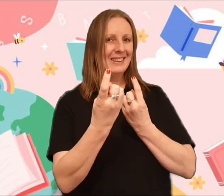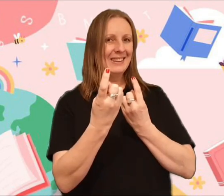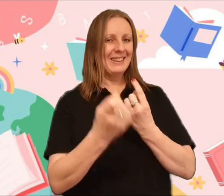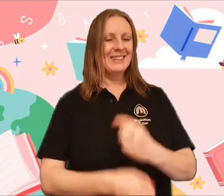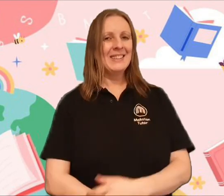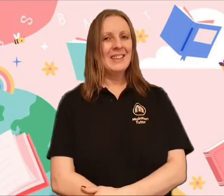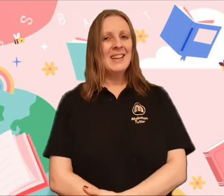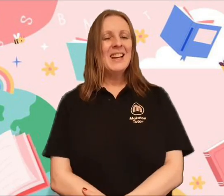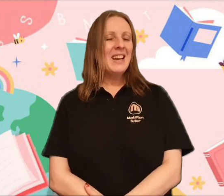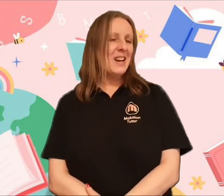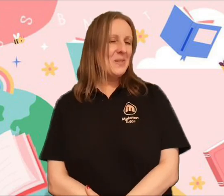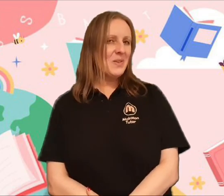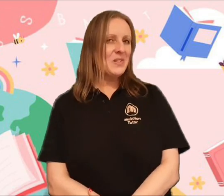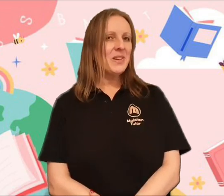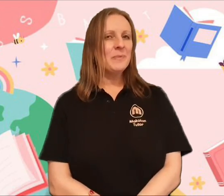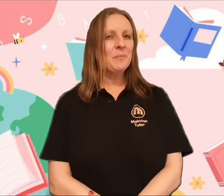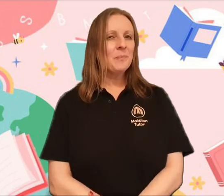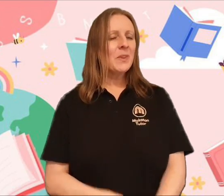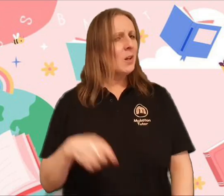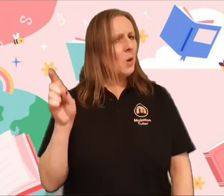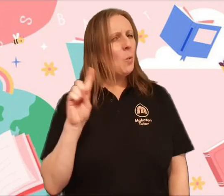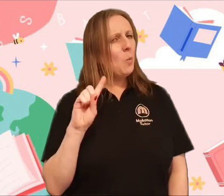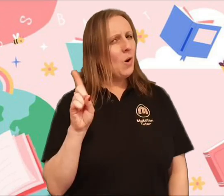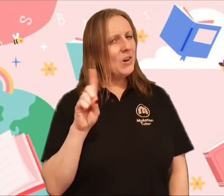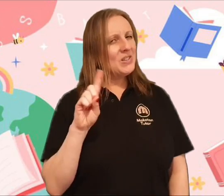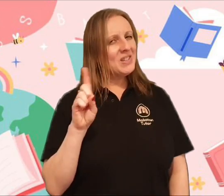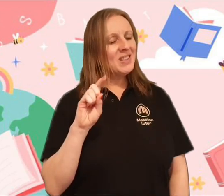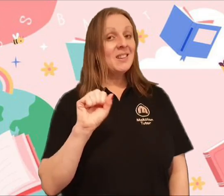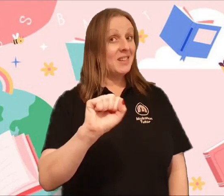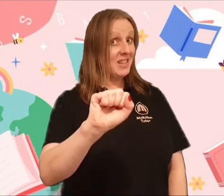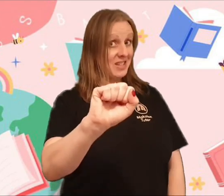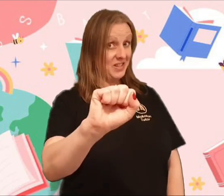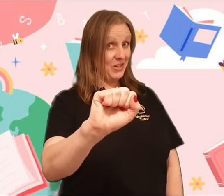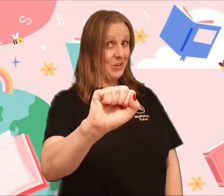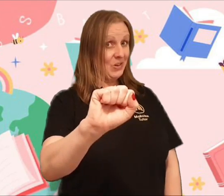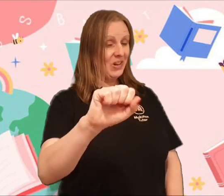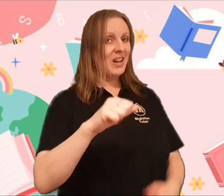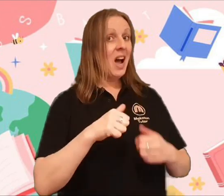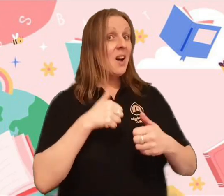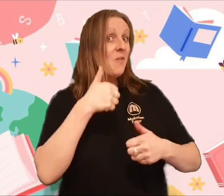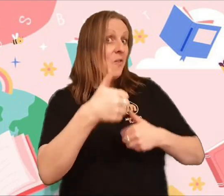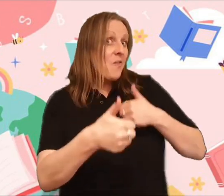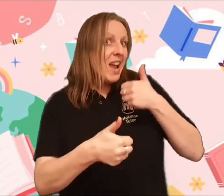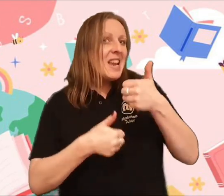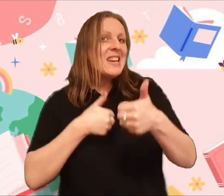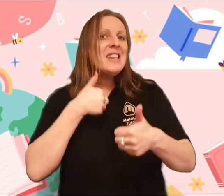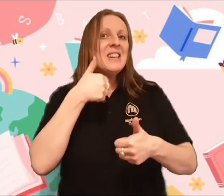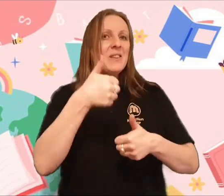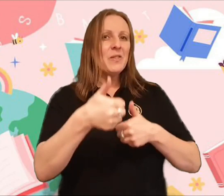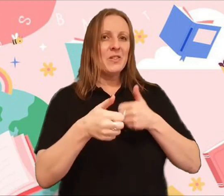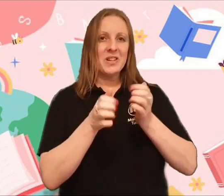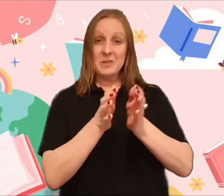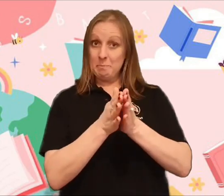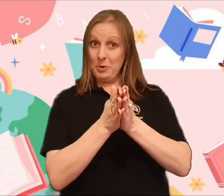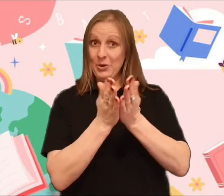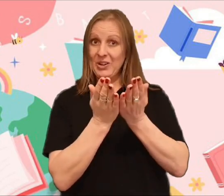I was wondering what is your favourite book?